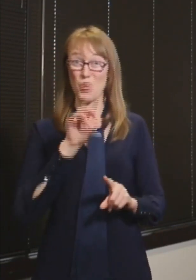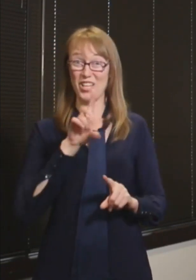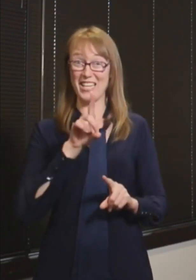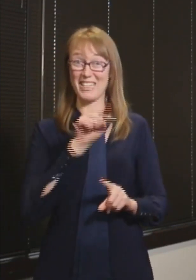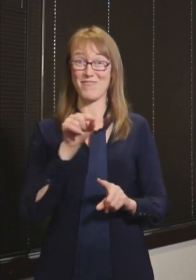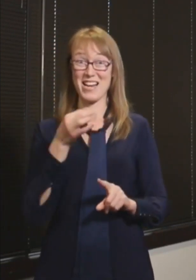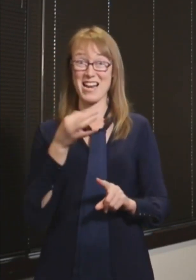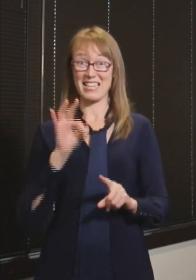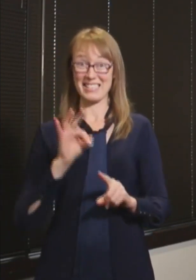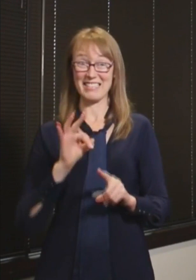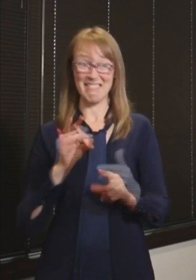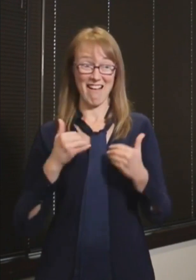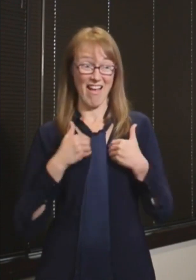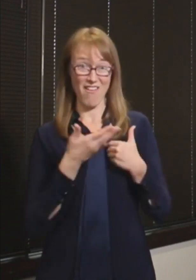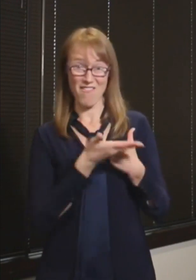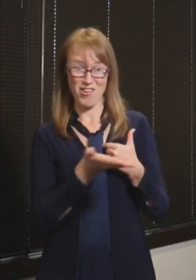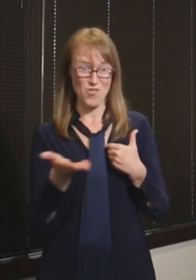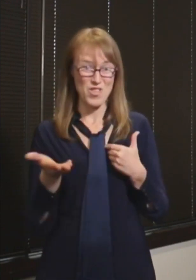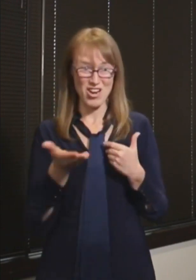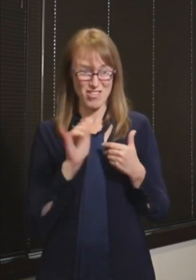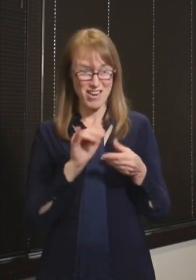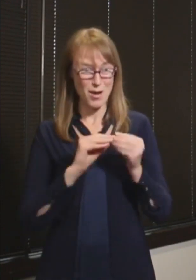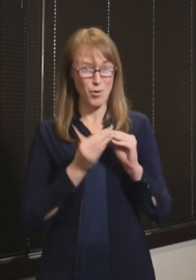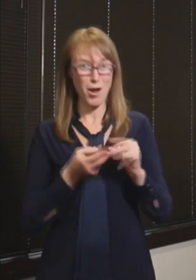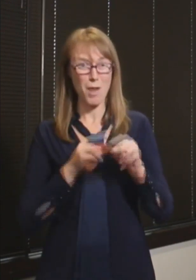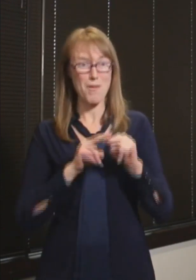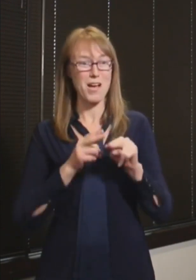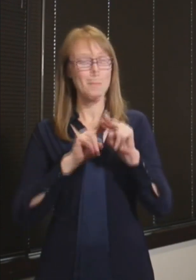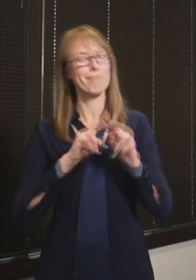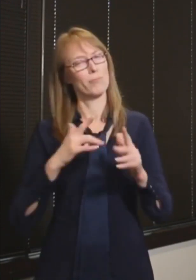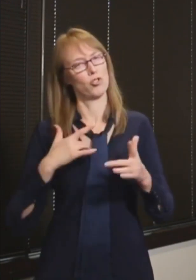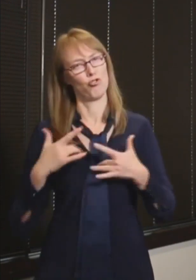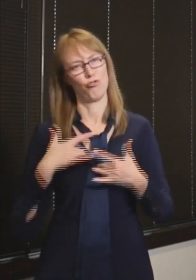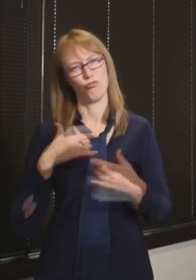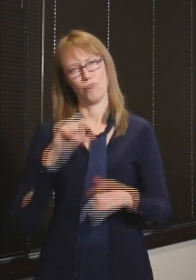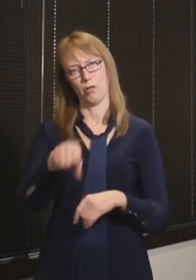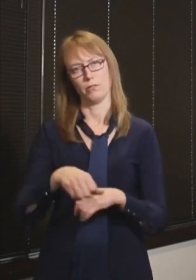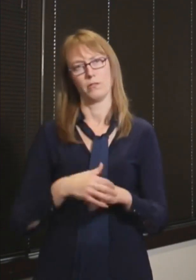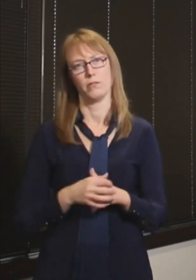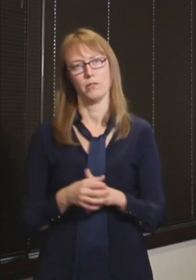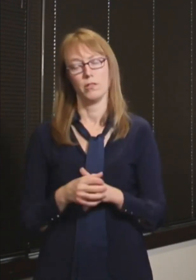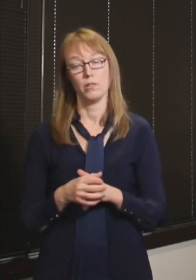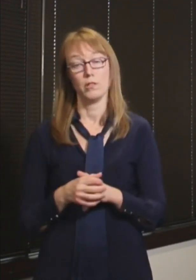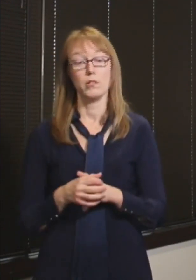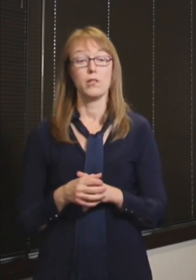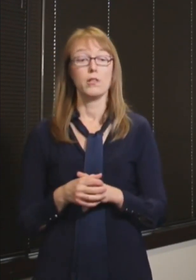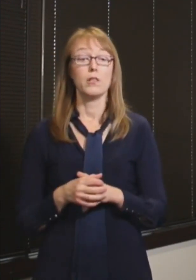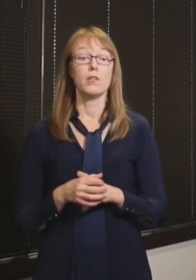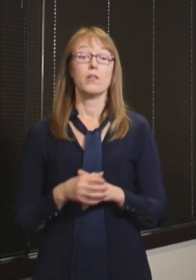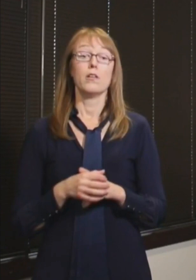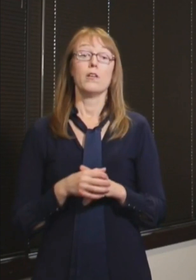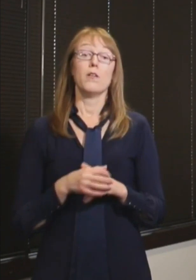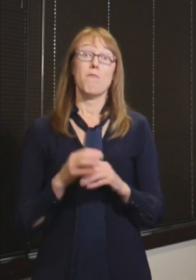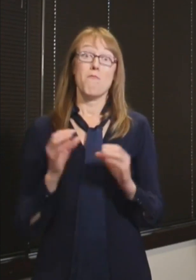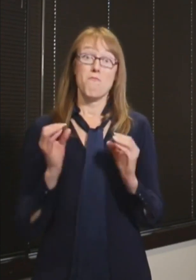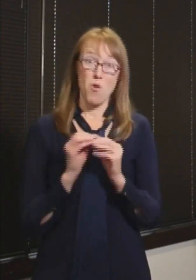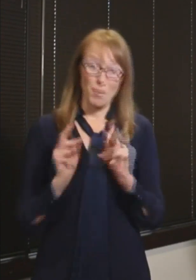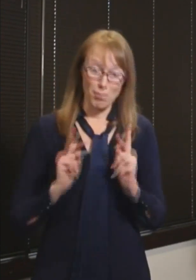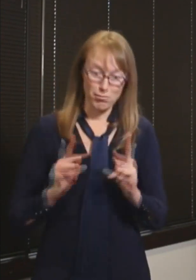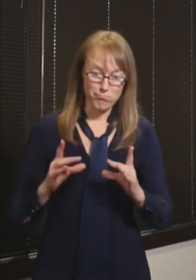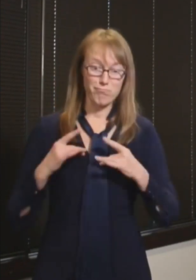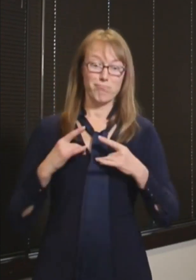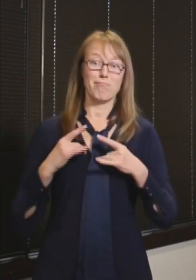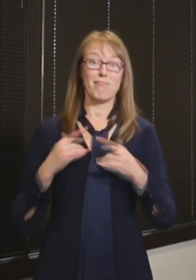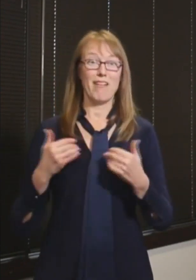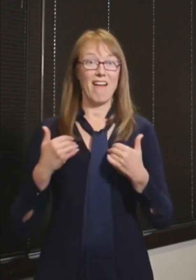And so any time you see increased number of cases, increased transmission, the result is going